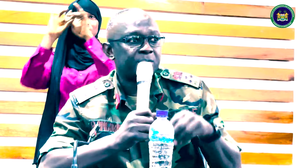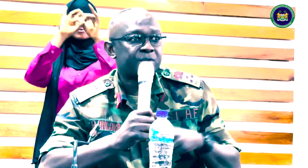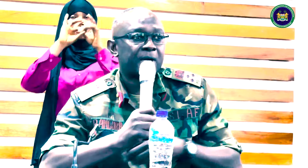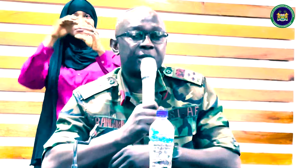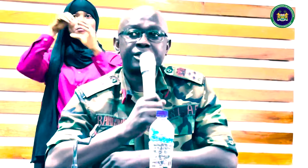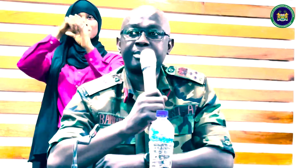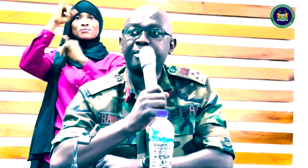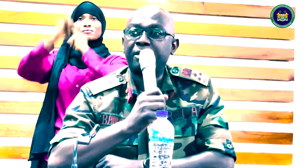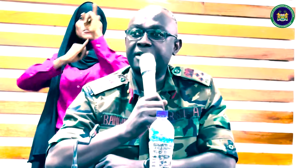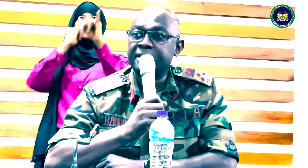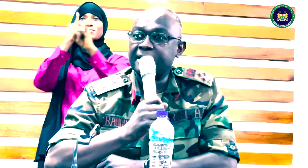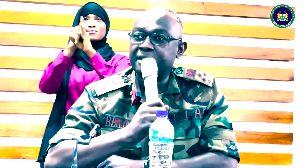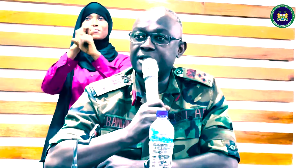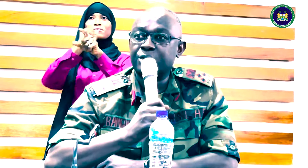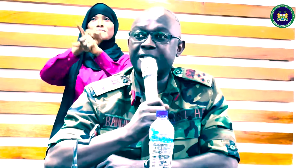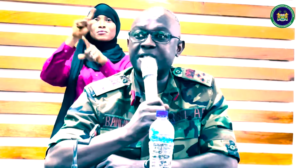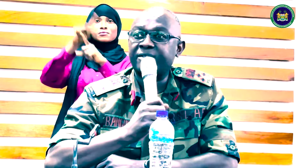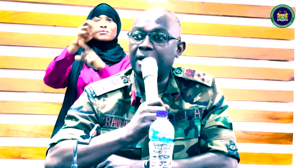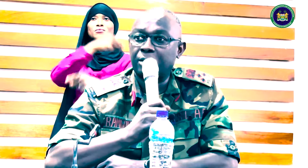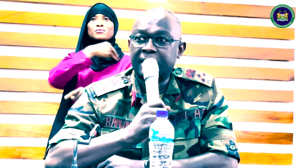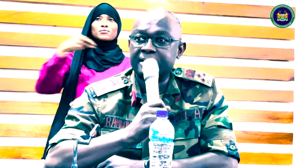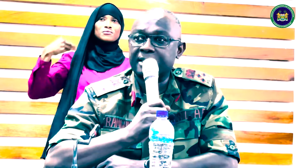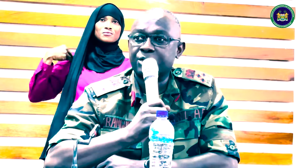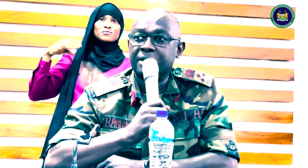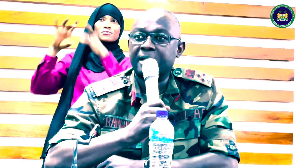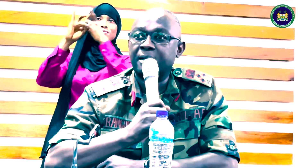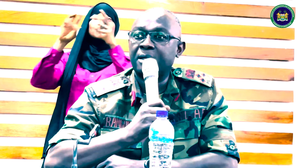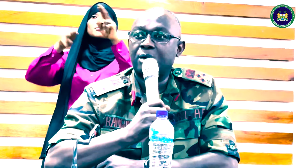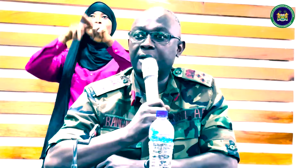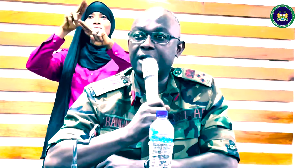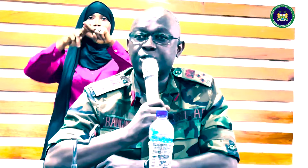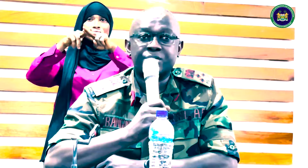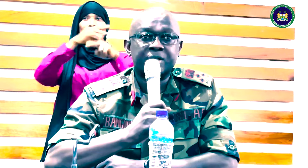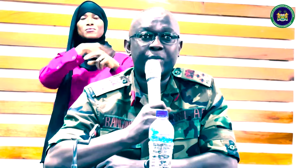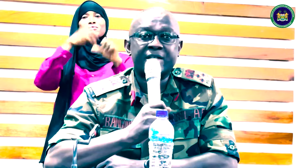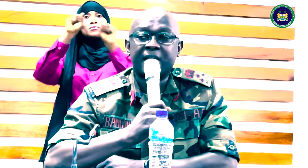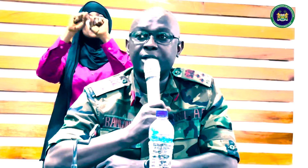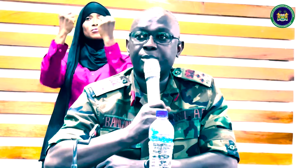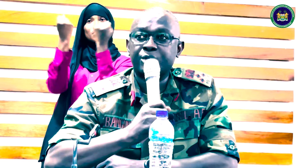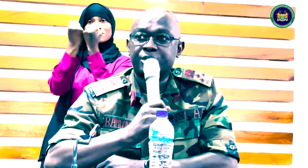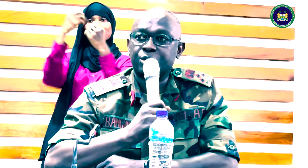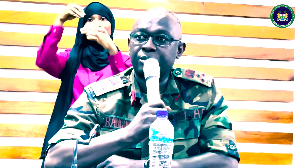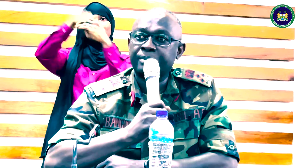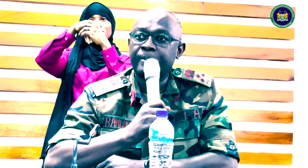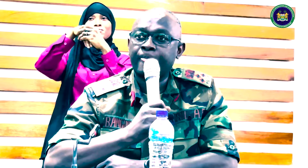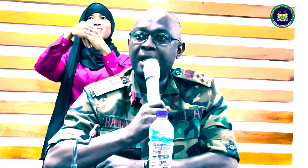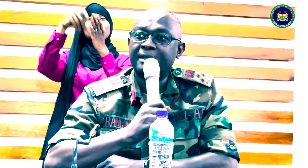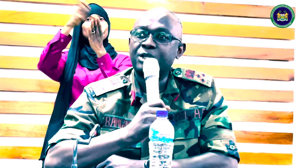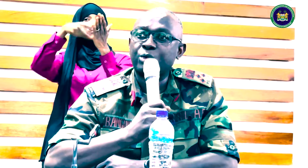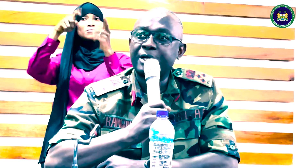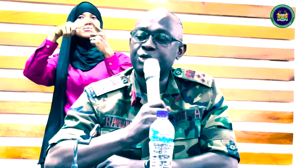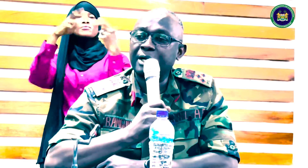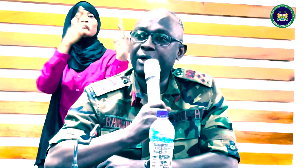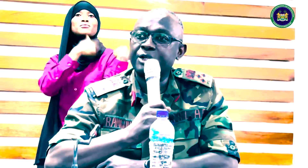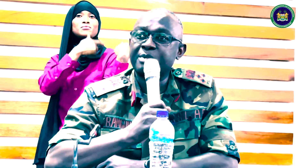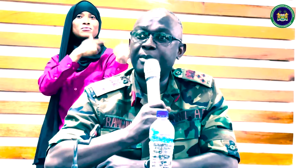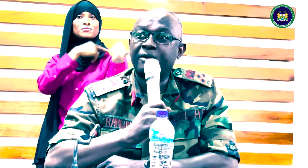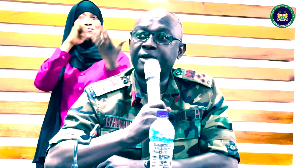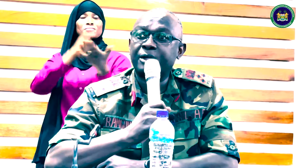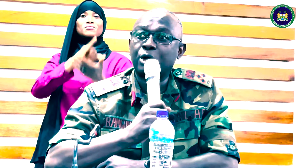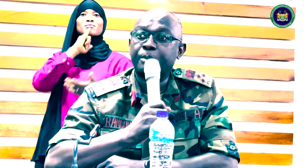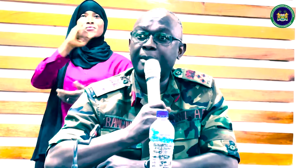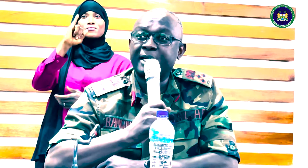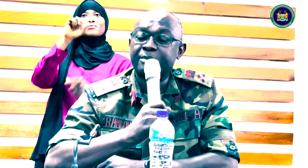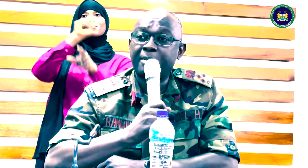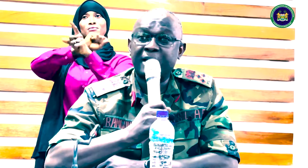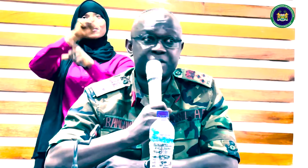level, Suriyaloo is a member of the United Nations and several other international organizations that we signed up treaty to. And that is why Suriyaloo is a